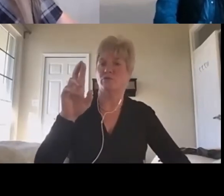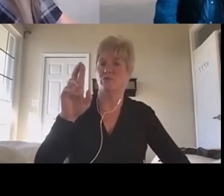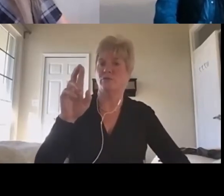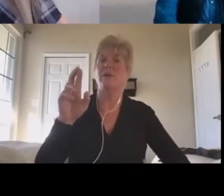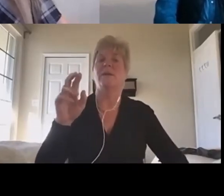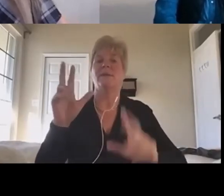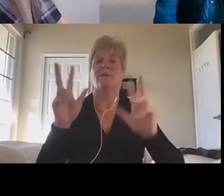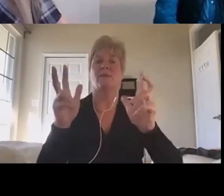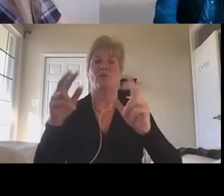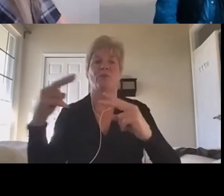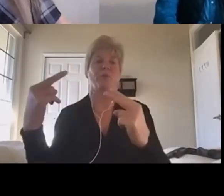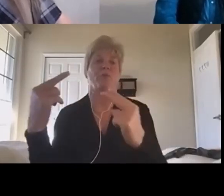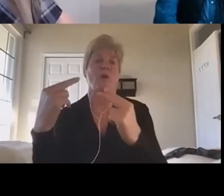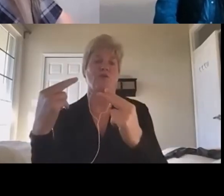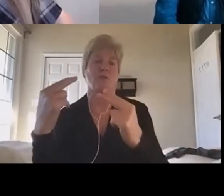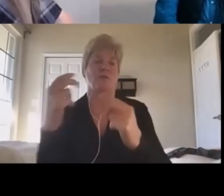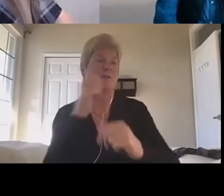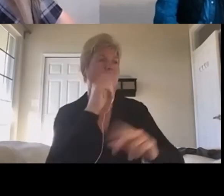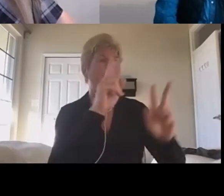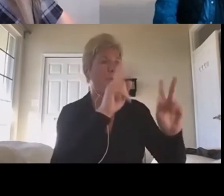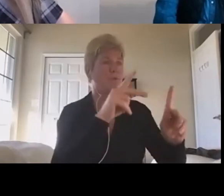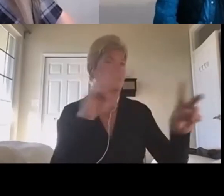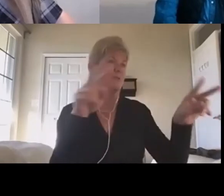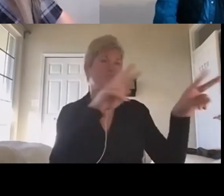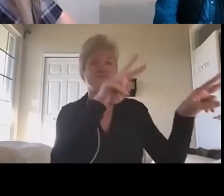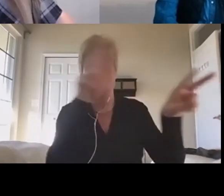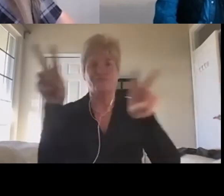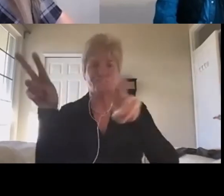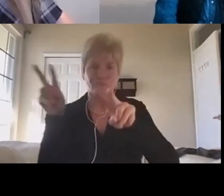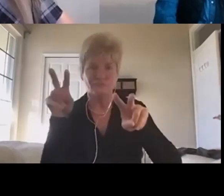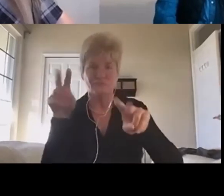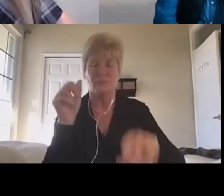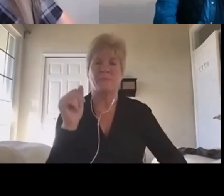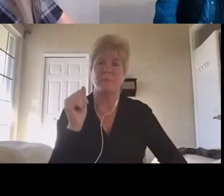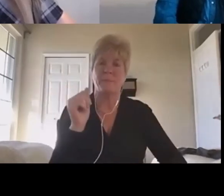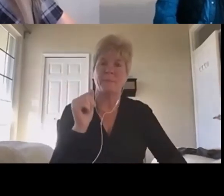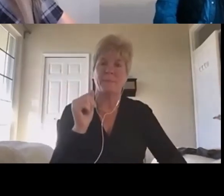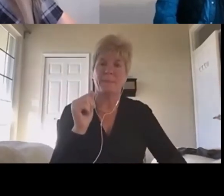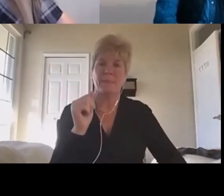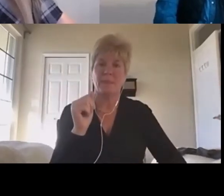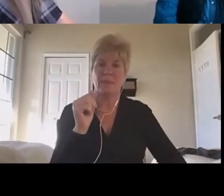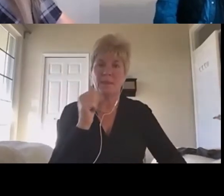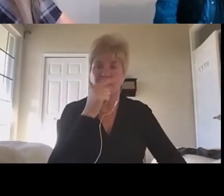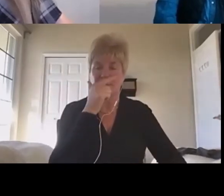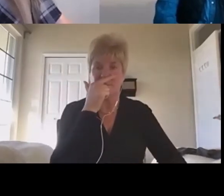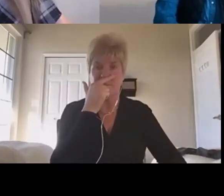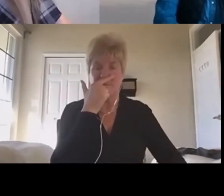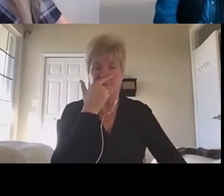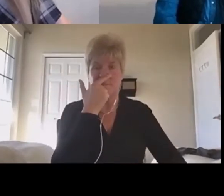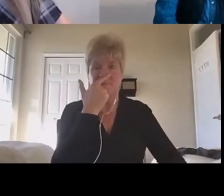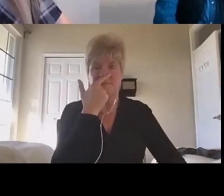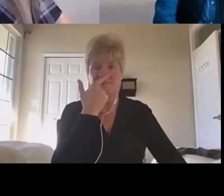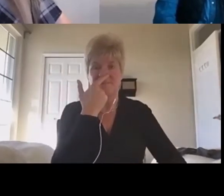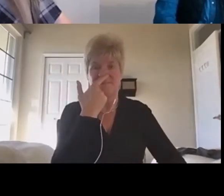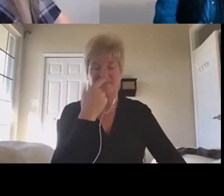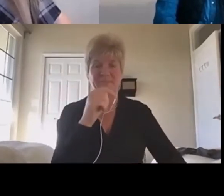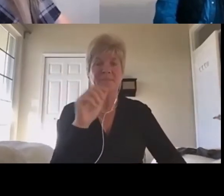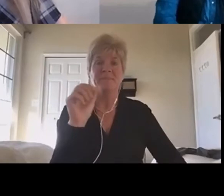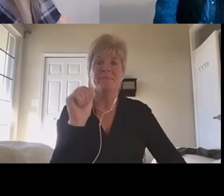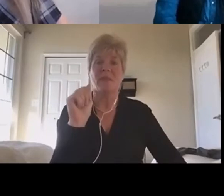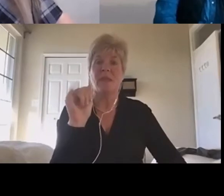so it's in, in many ways because artificial intelligence and